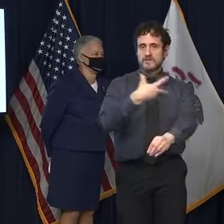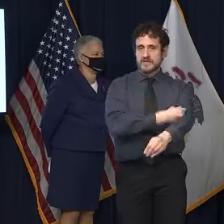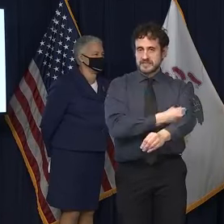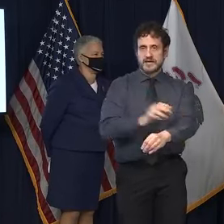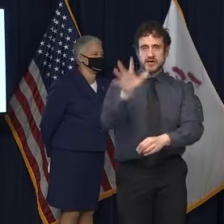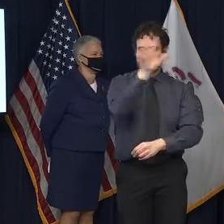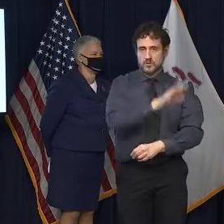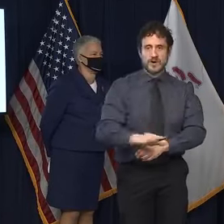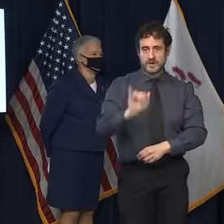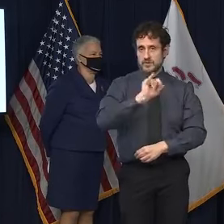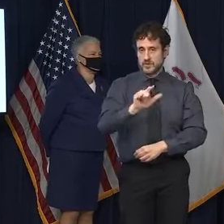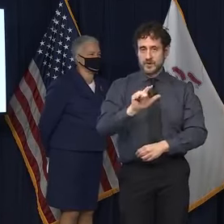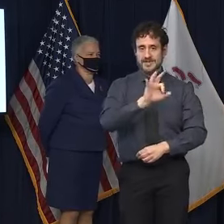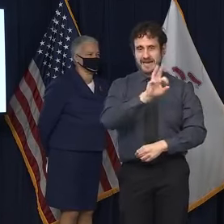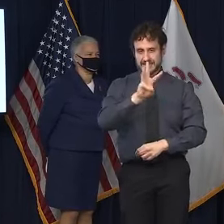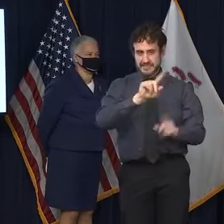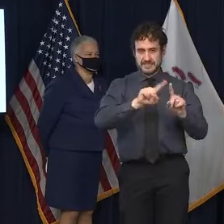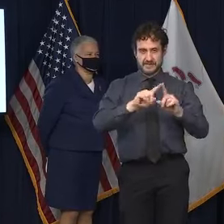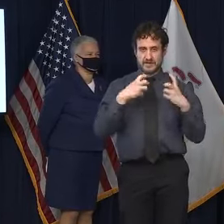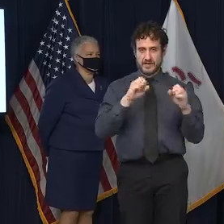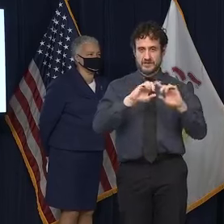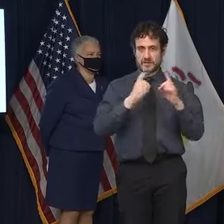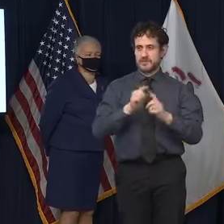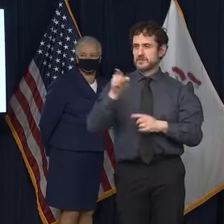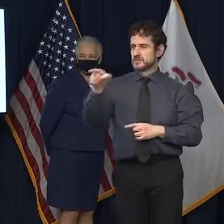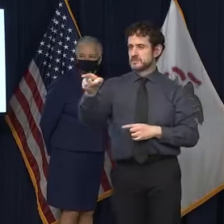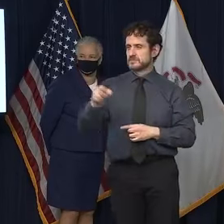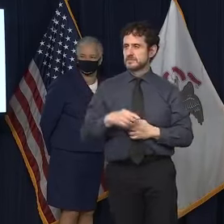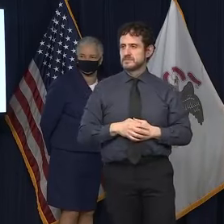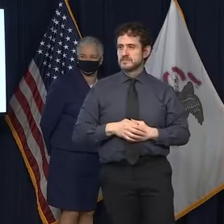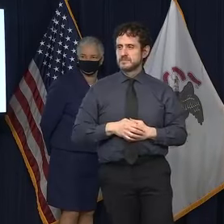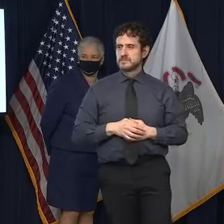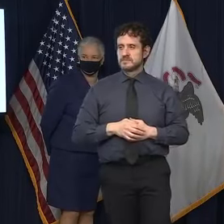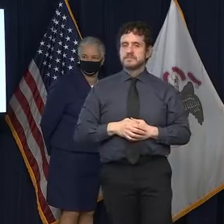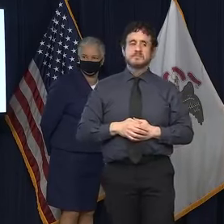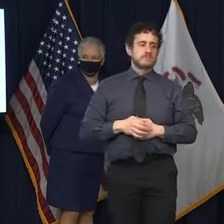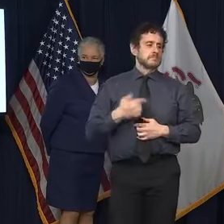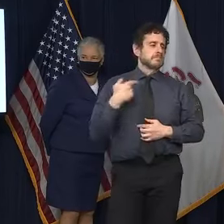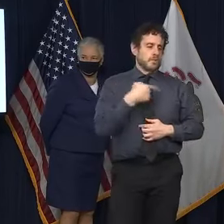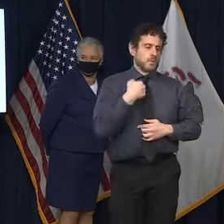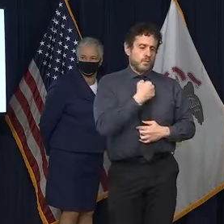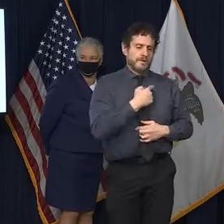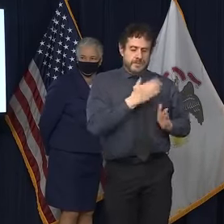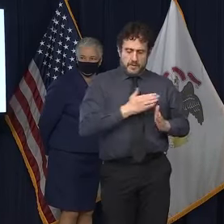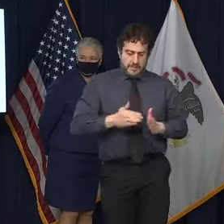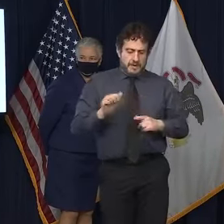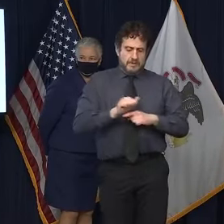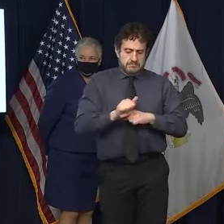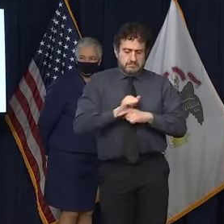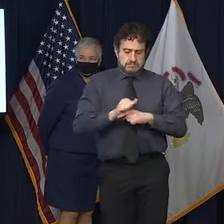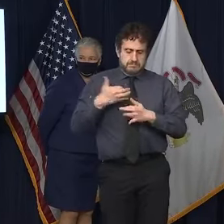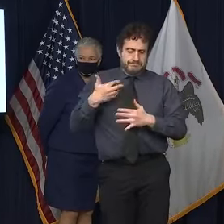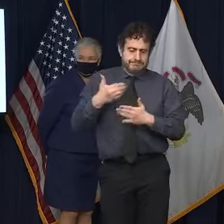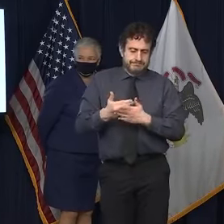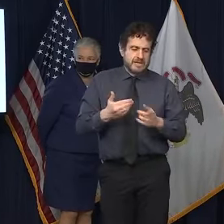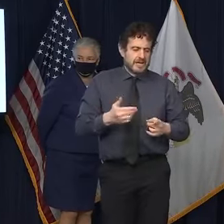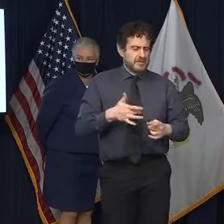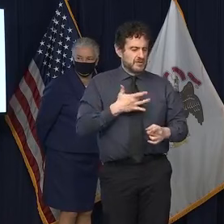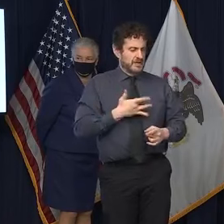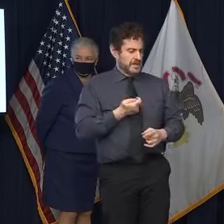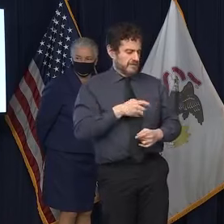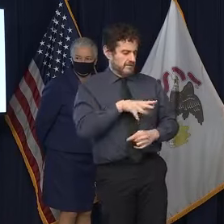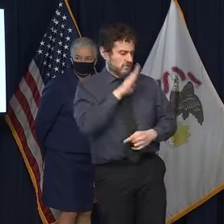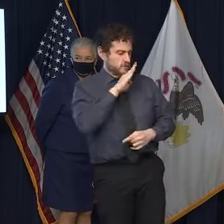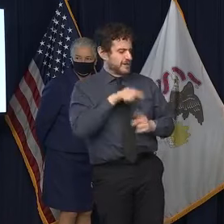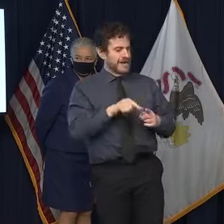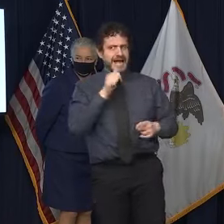96 public health departments. Chris. There's been a lot of ramp up to this moment in time. I sense a little frustration tongue in cheek saying you don't really